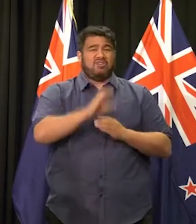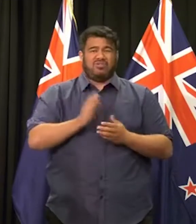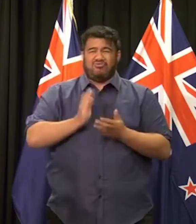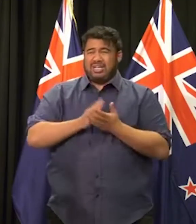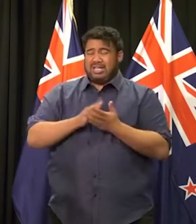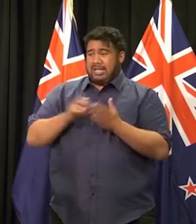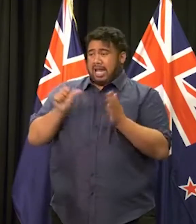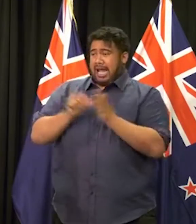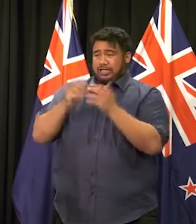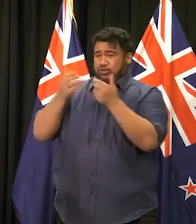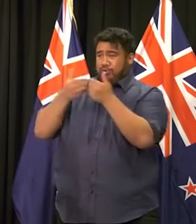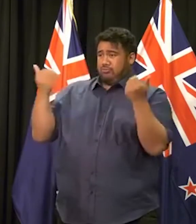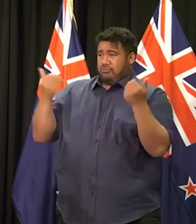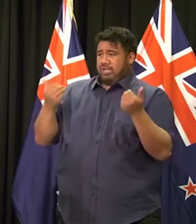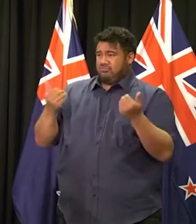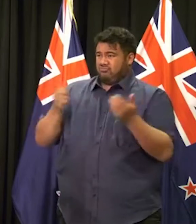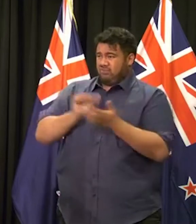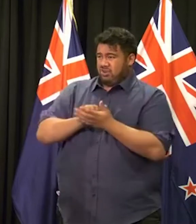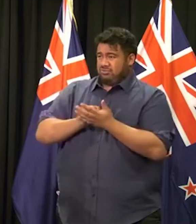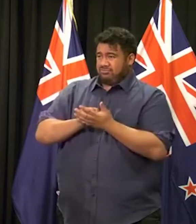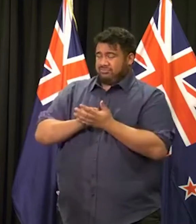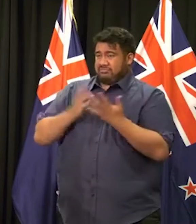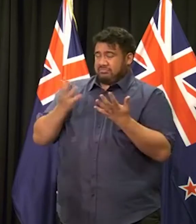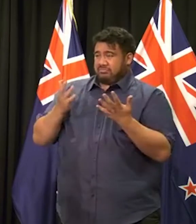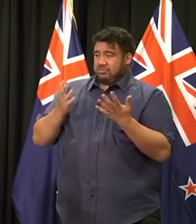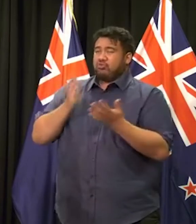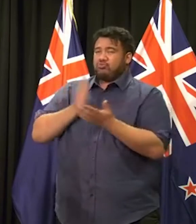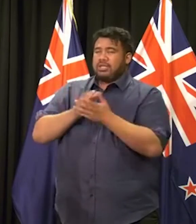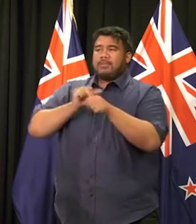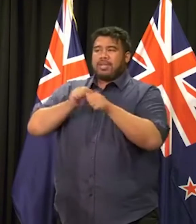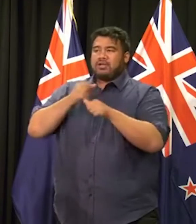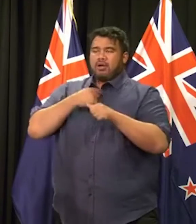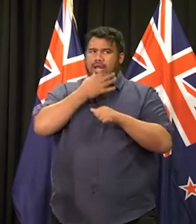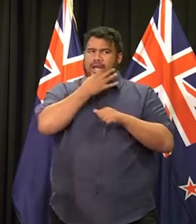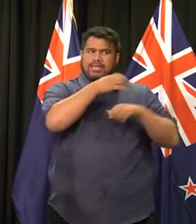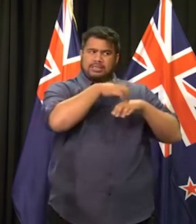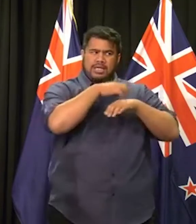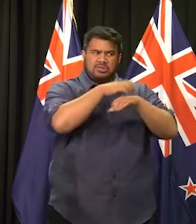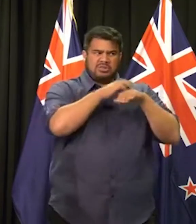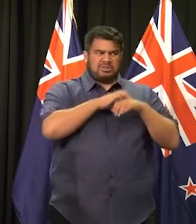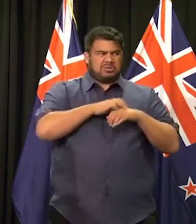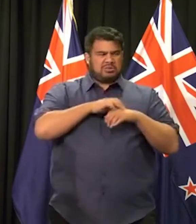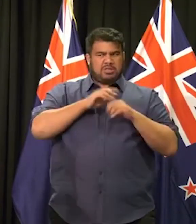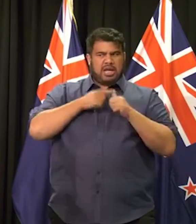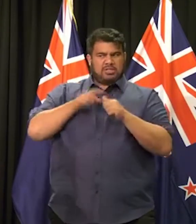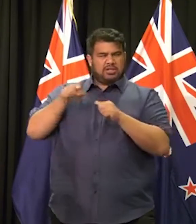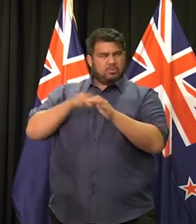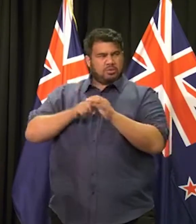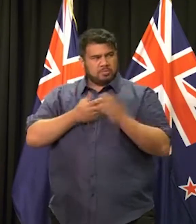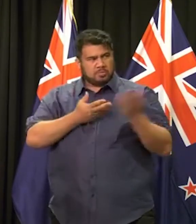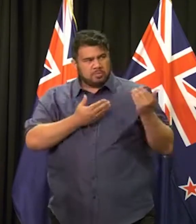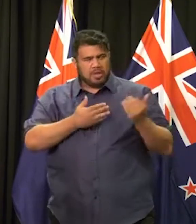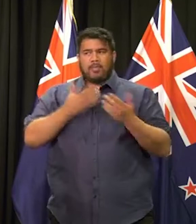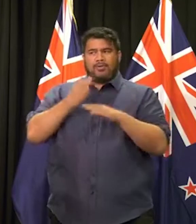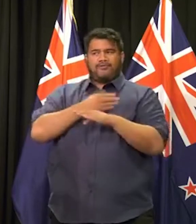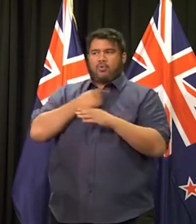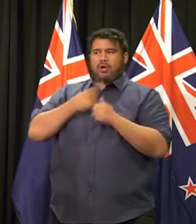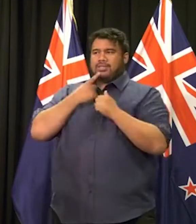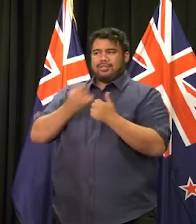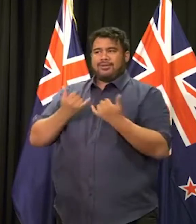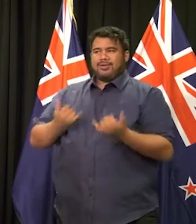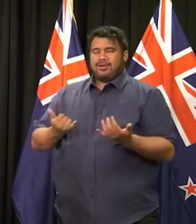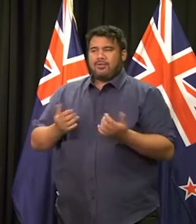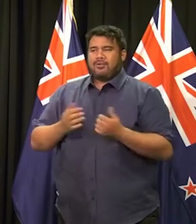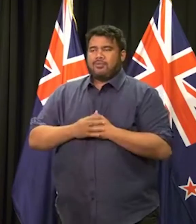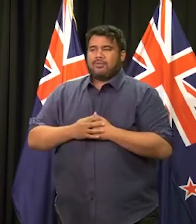difficult. Um, so I would, I would want to ask agencies before giving you a definitive answer there. But as I say, uh, as I've